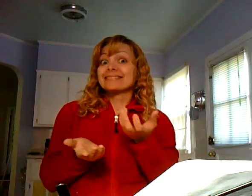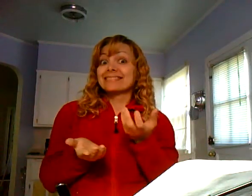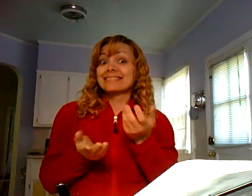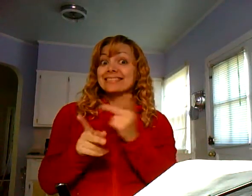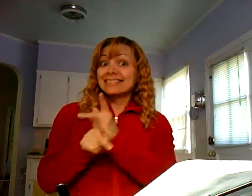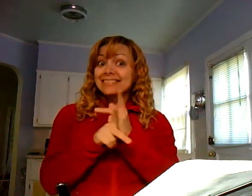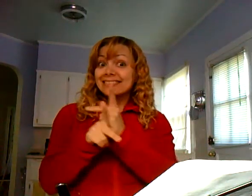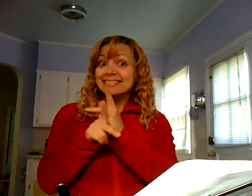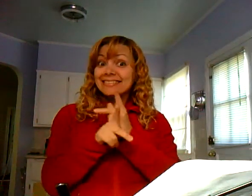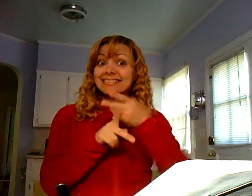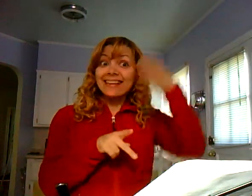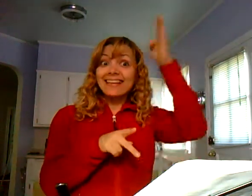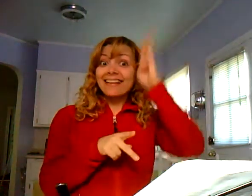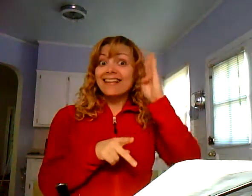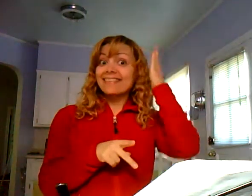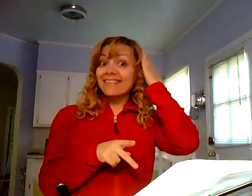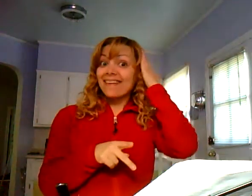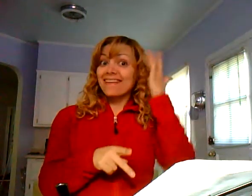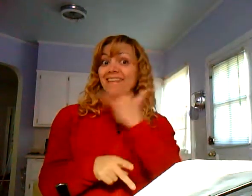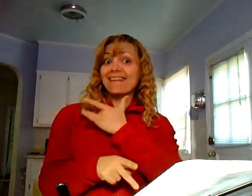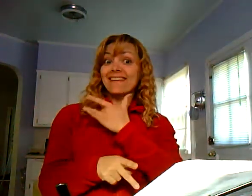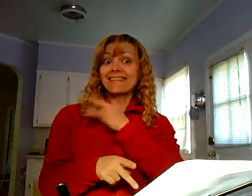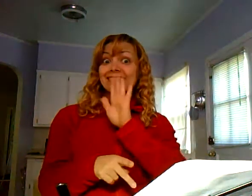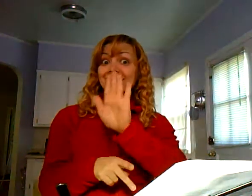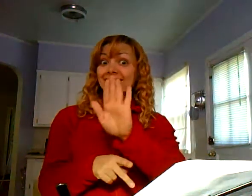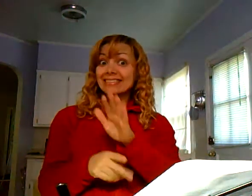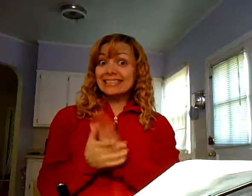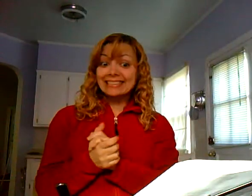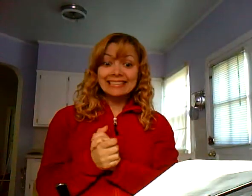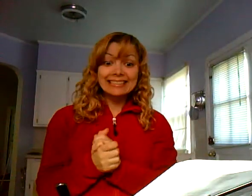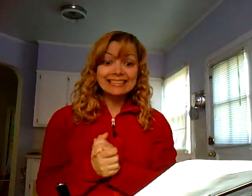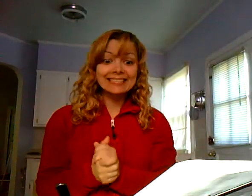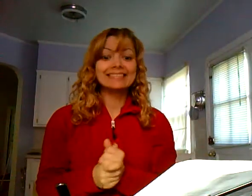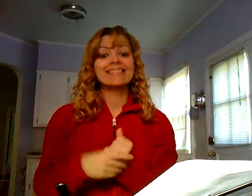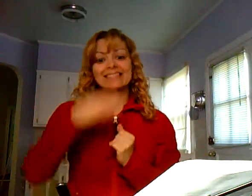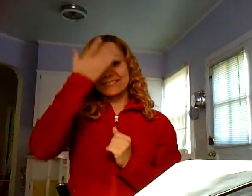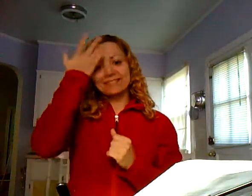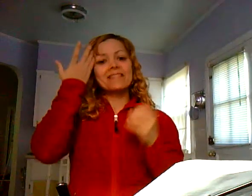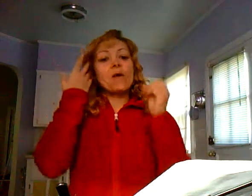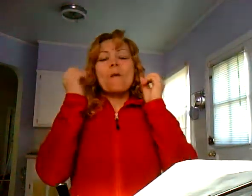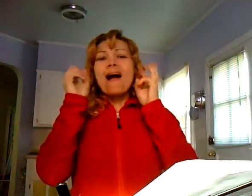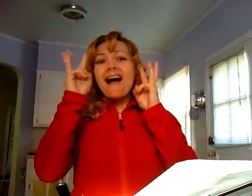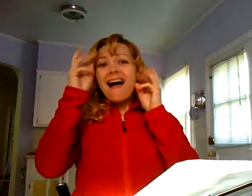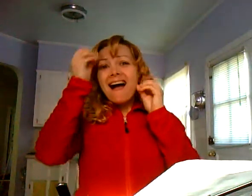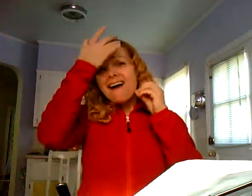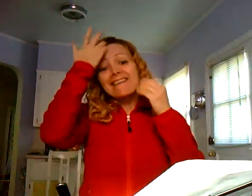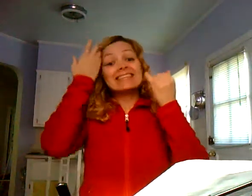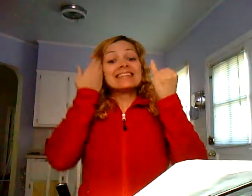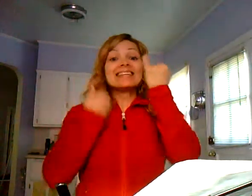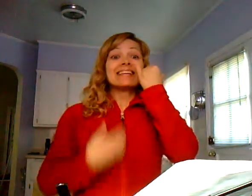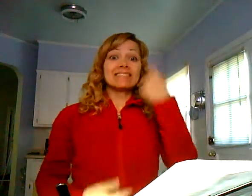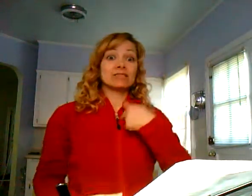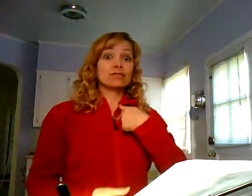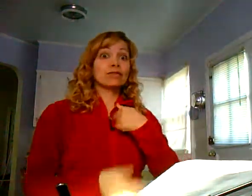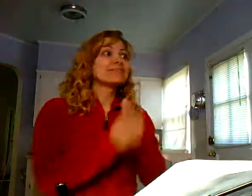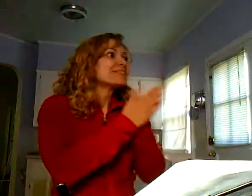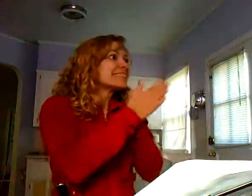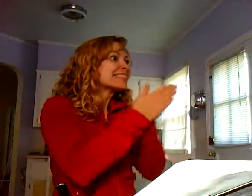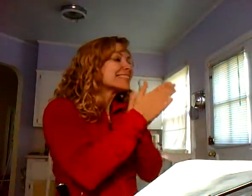Maybe in any little instance of sickness, I'm ready to not go to church. How does your heart feel about that? Well, you know